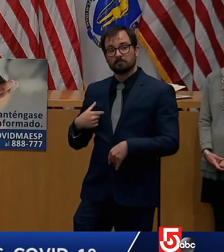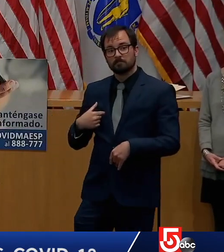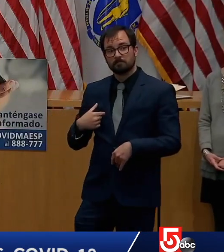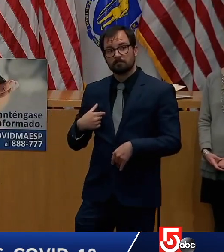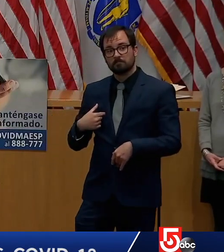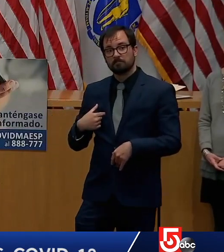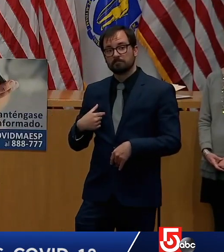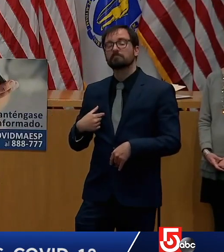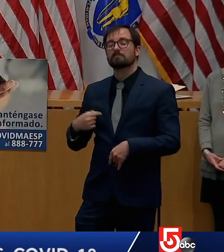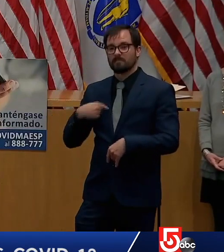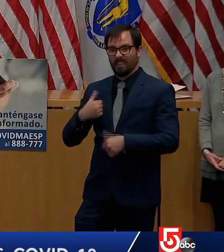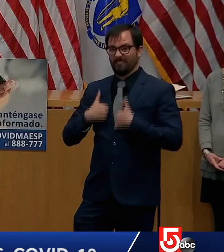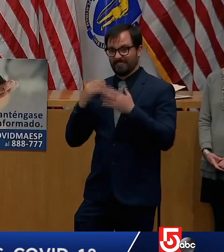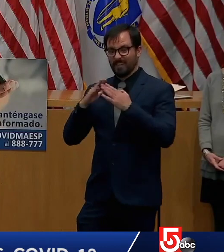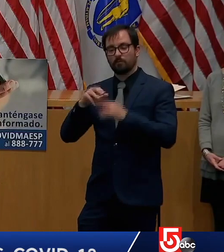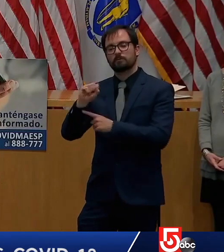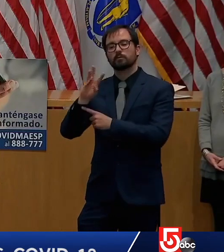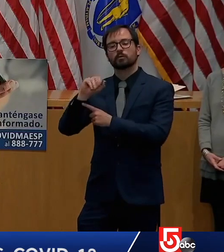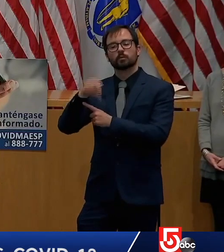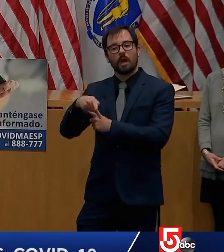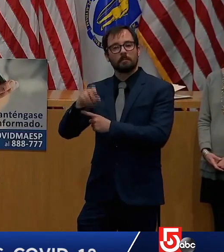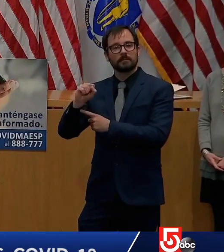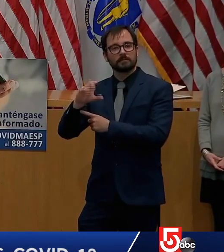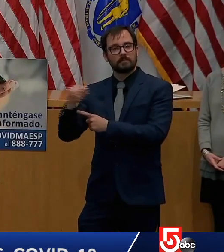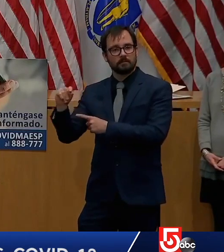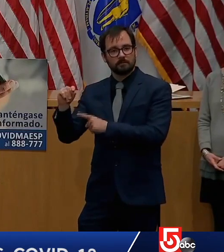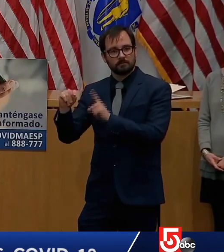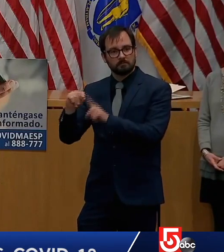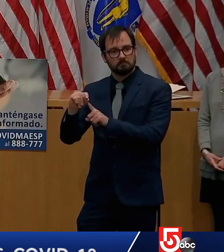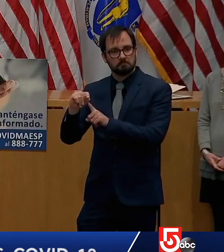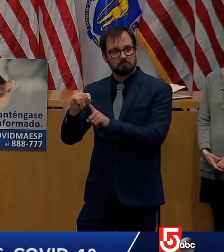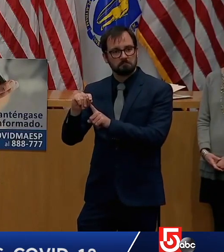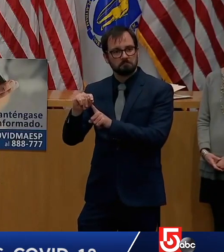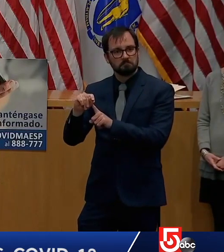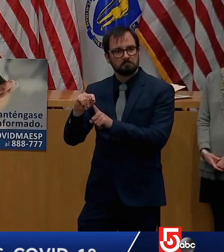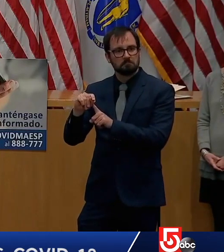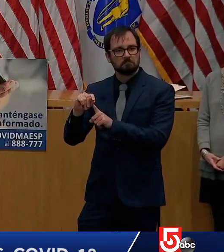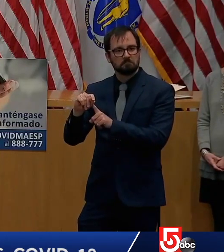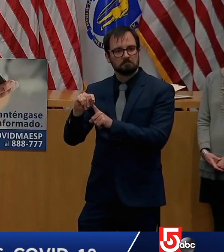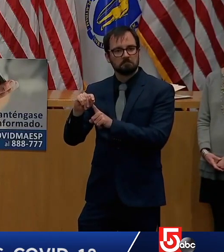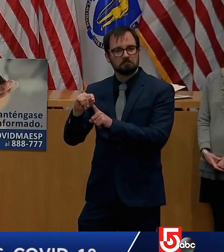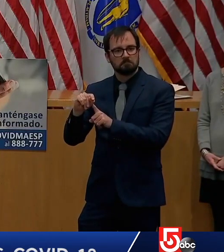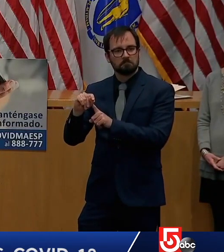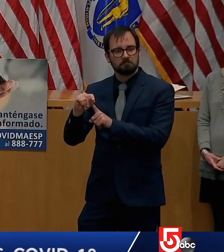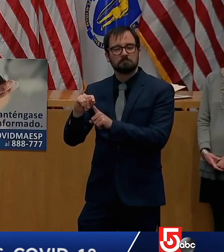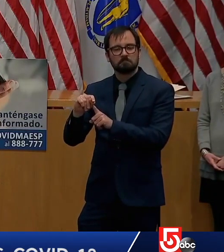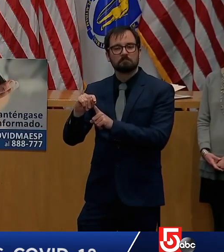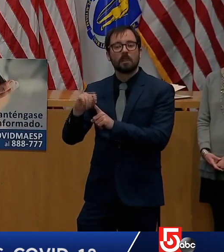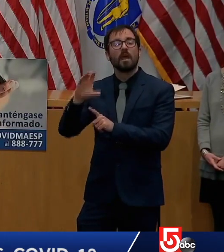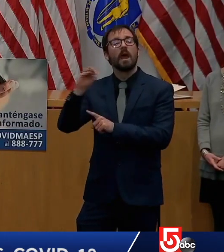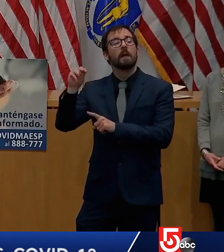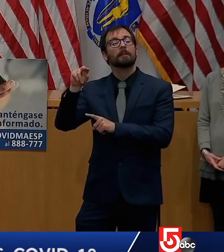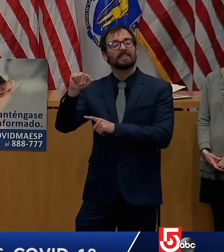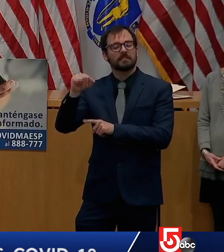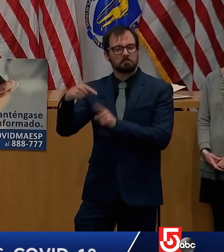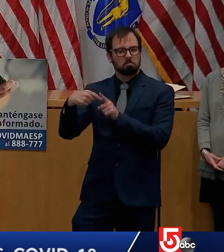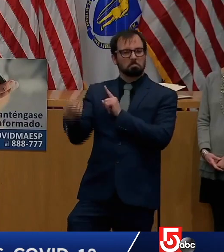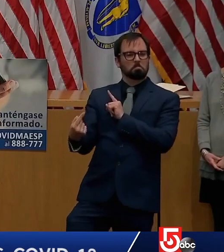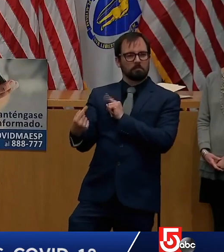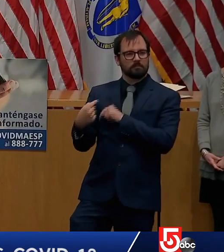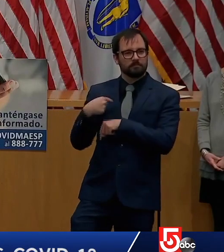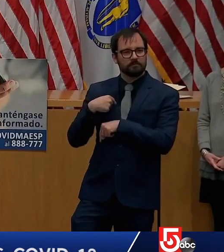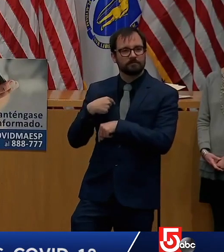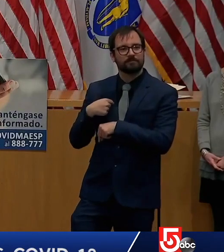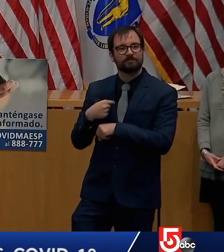on our front steps and watch all the kids and their parents and their dates gather on the front lawn of the town